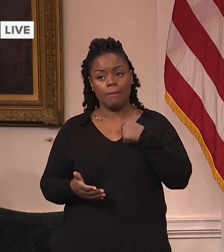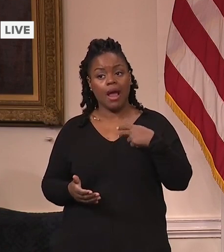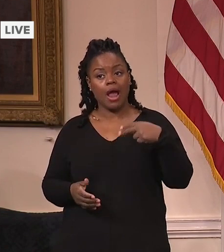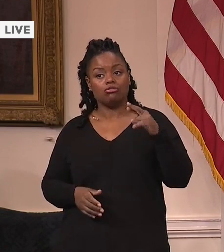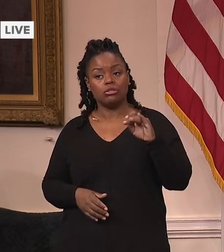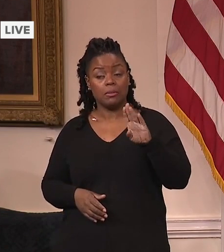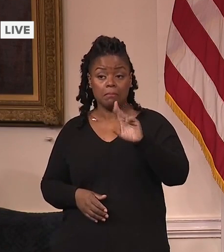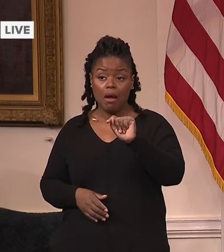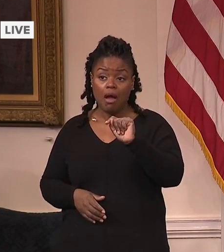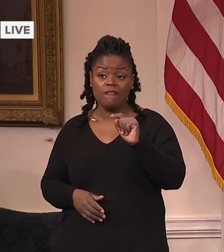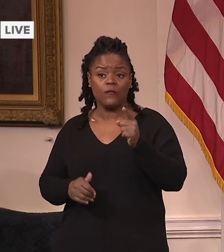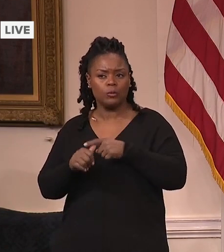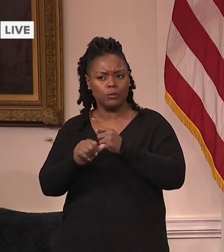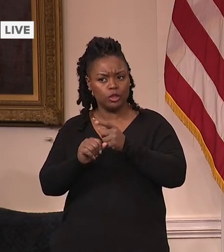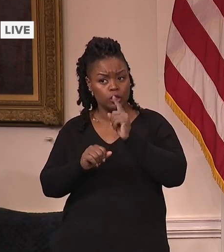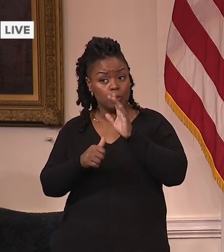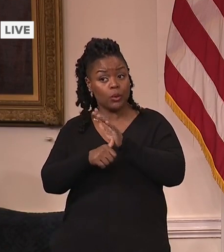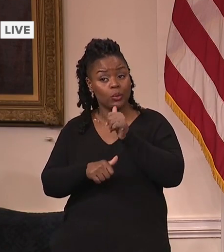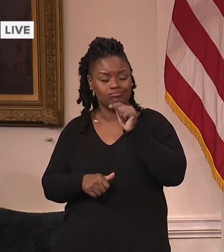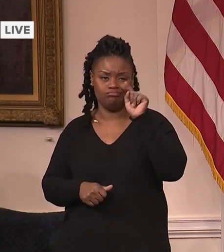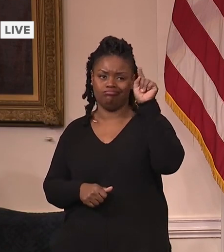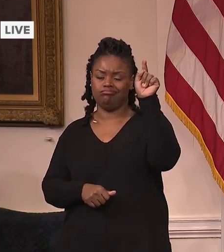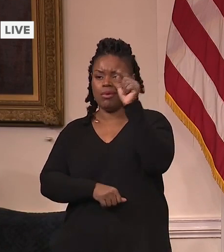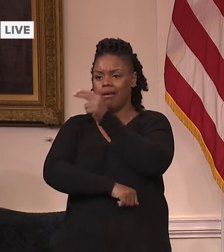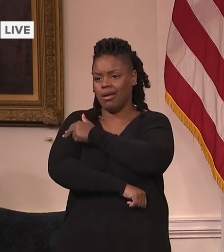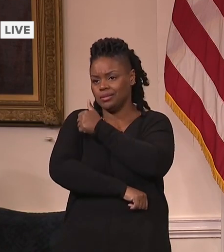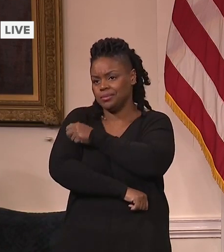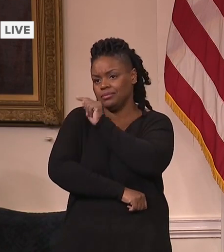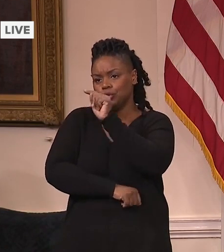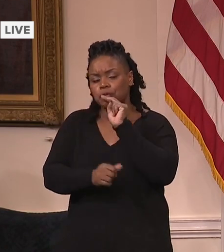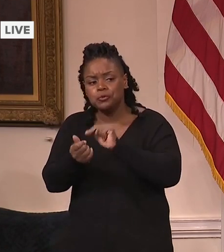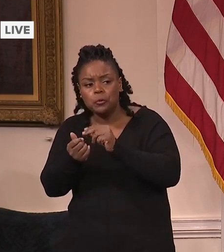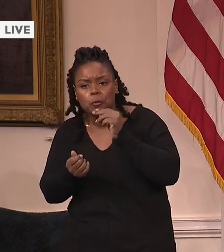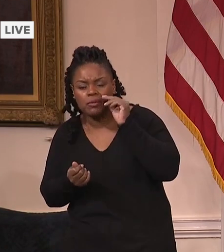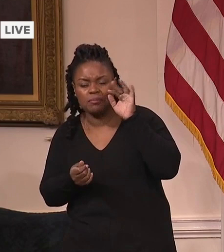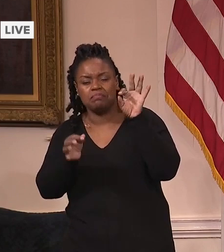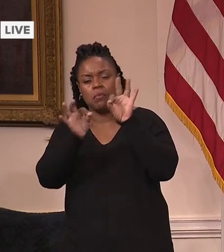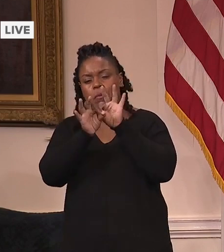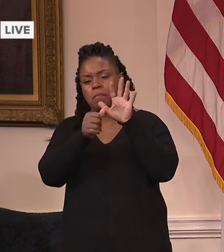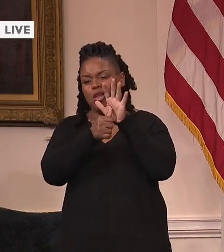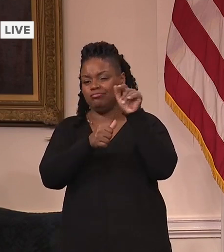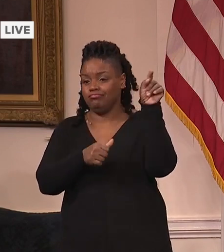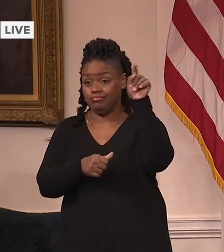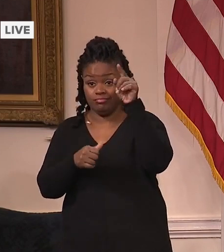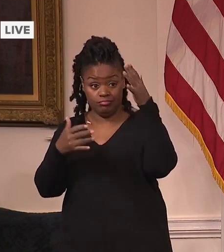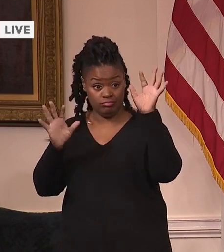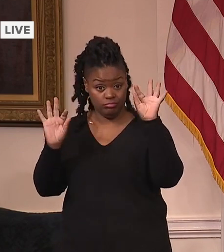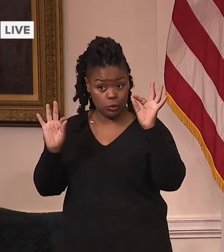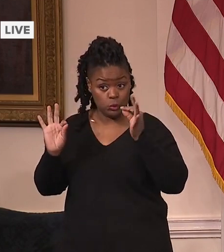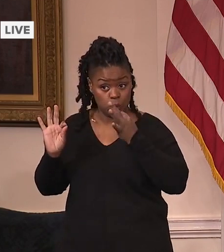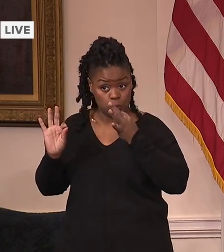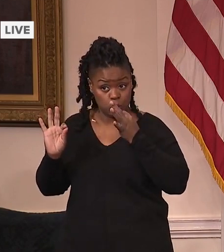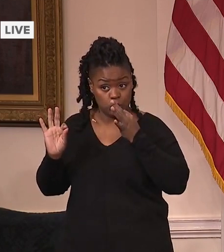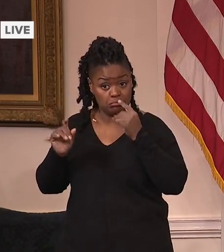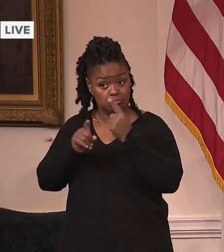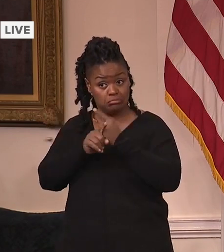we were getting them out to our hospitals and nursing homes, which we are doing now. So, you know, sometime when it's appropriate, I certainly will.